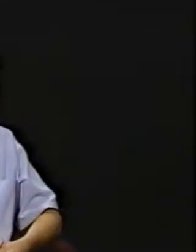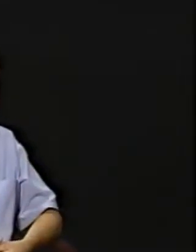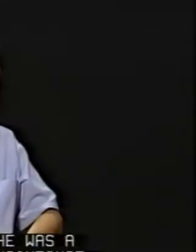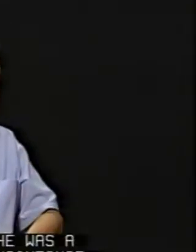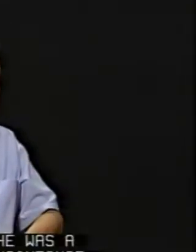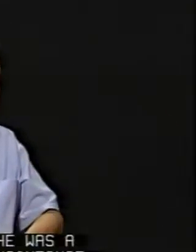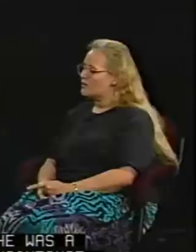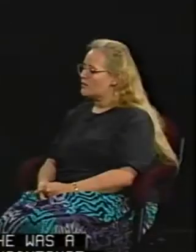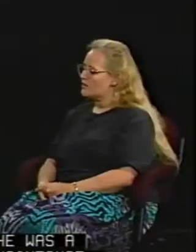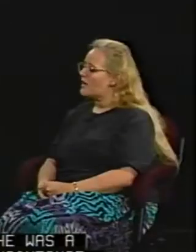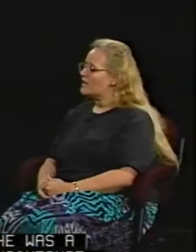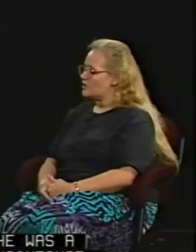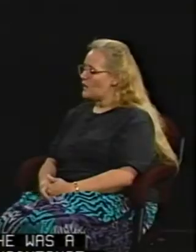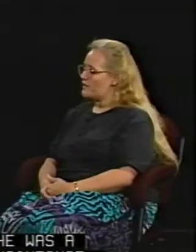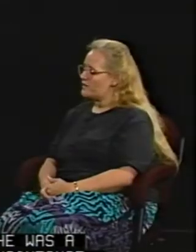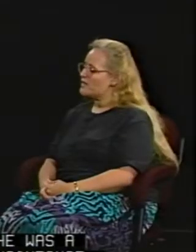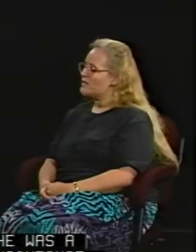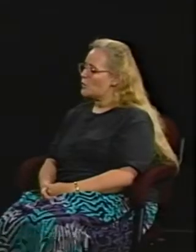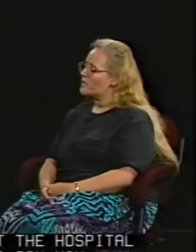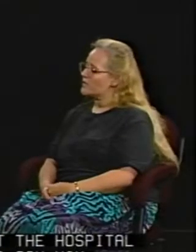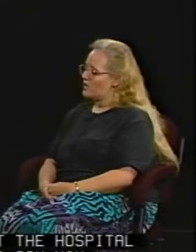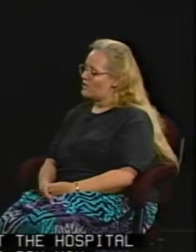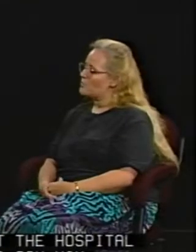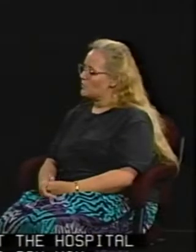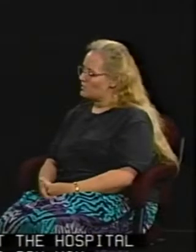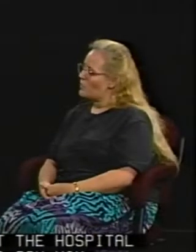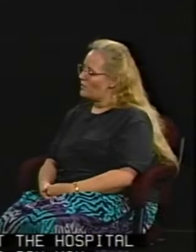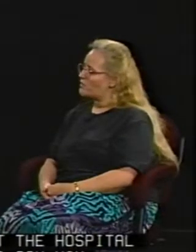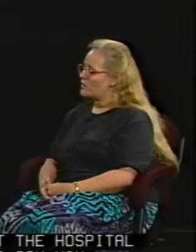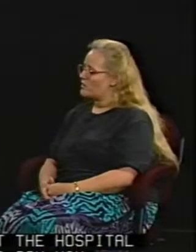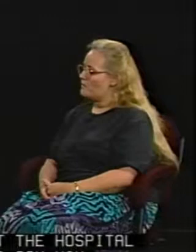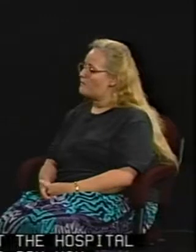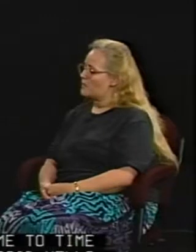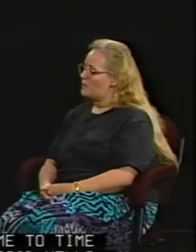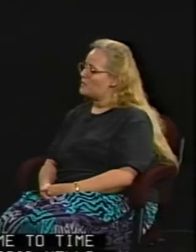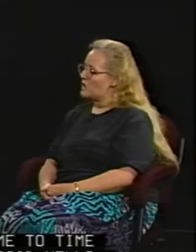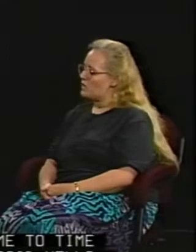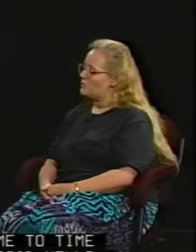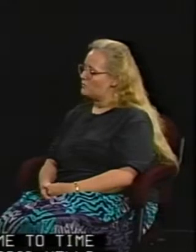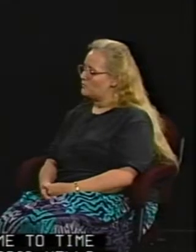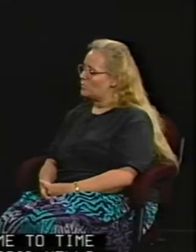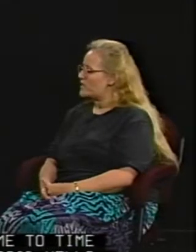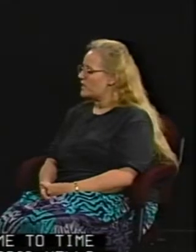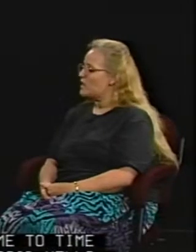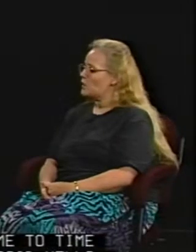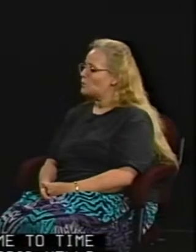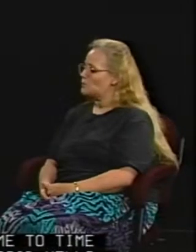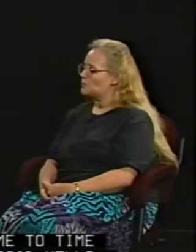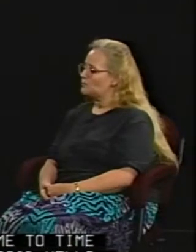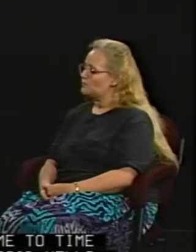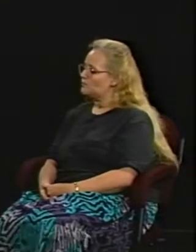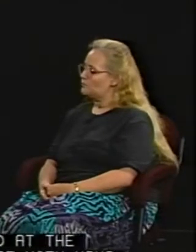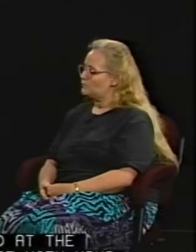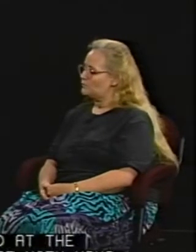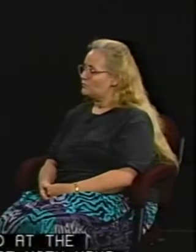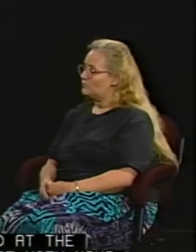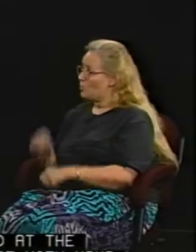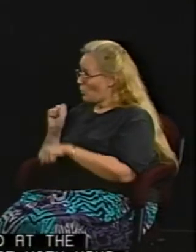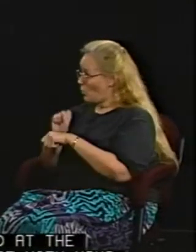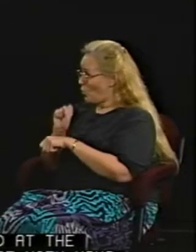He was a nodding acquaintance. He worked at the hospital as well, so I saw him from time to time and we said hello. He worked at the hospital here with